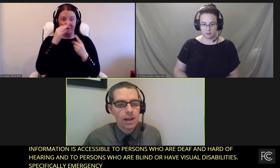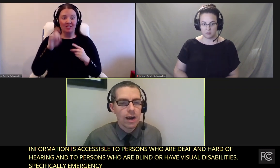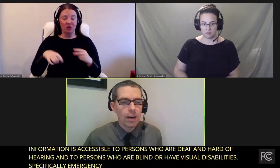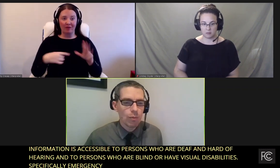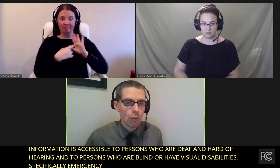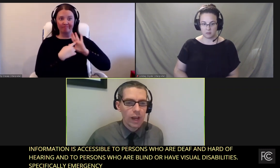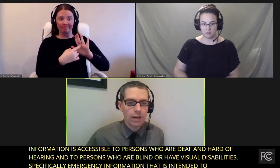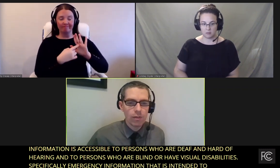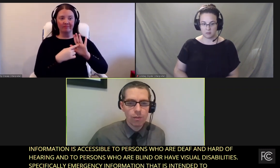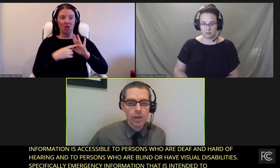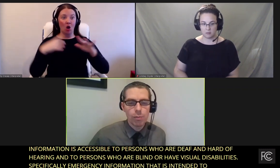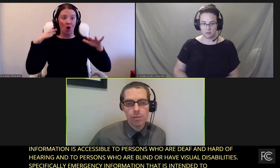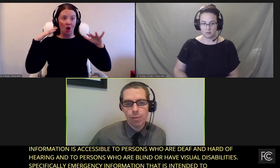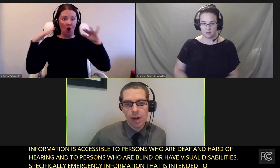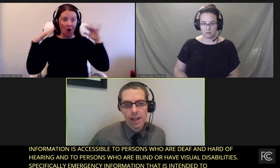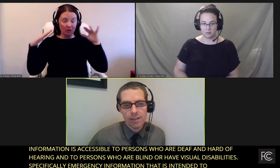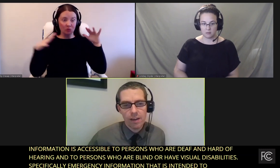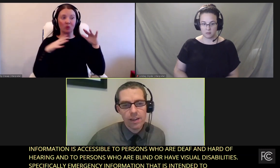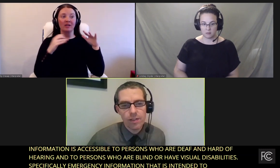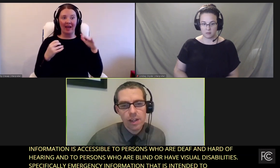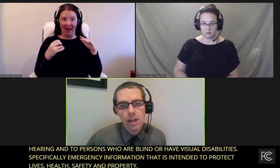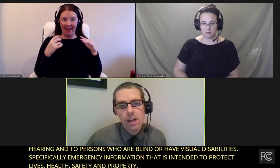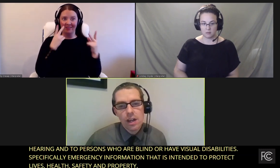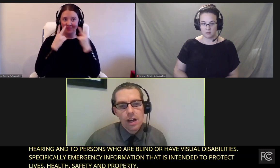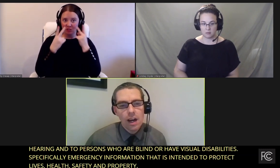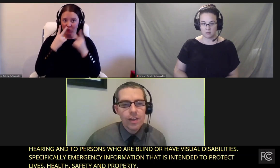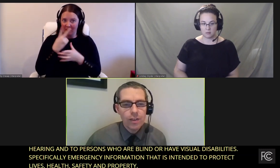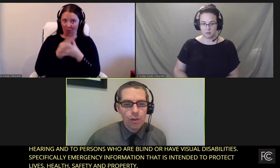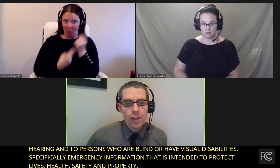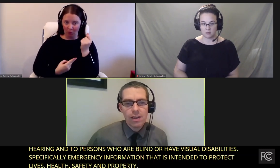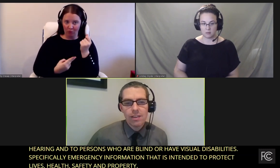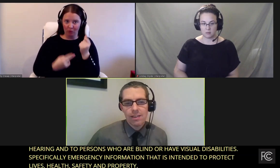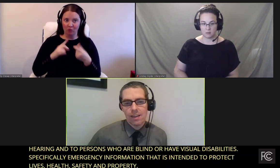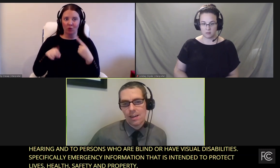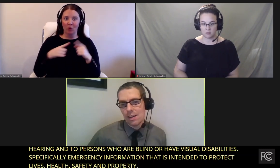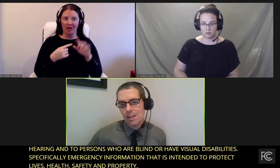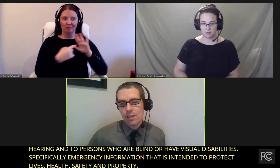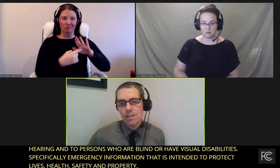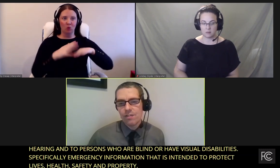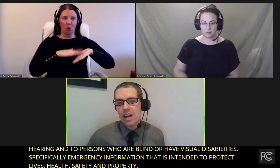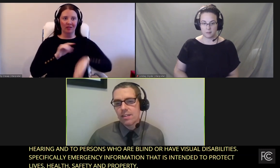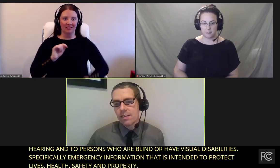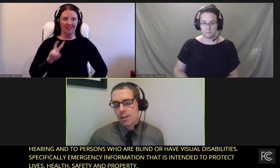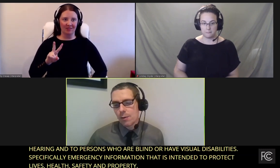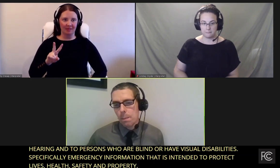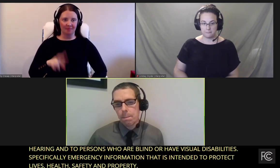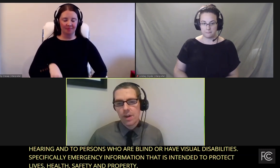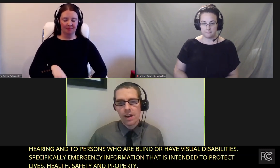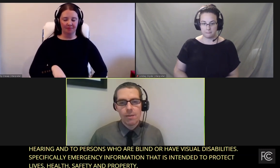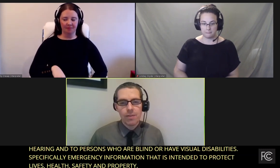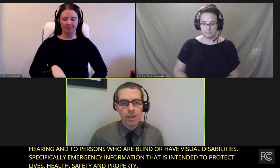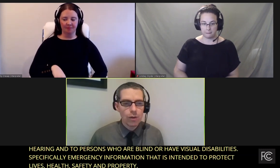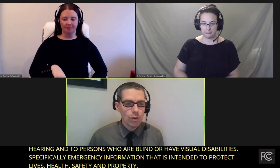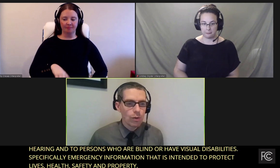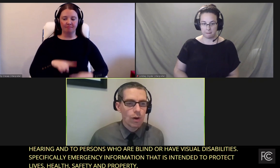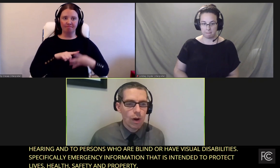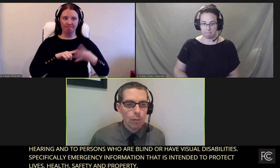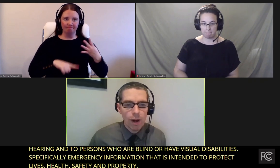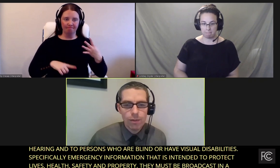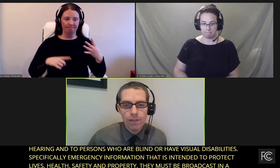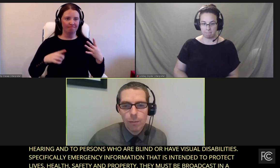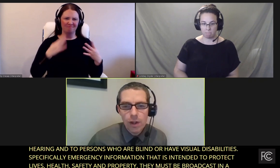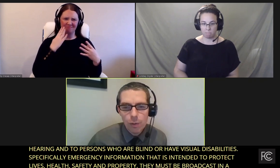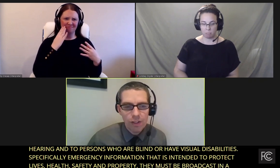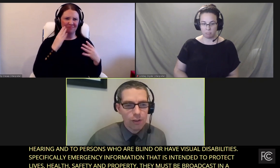when they're being broadcast on TV. These are things, these are events that you